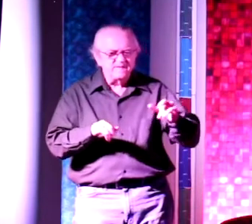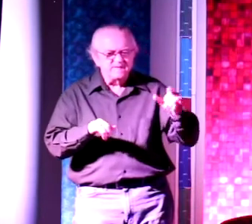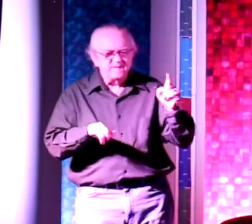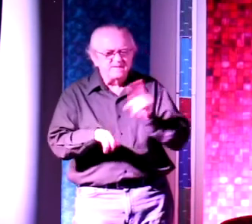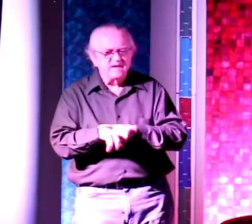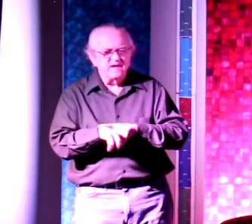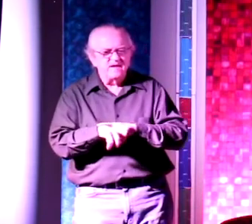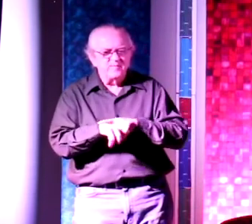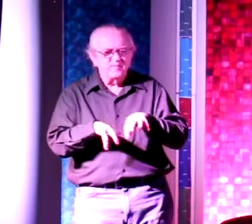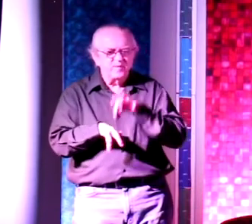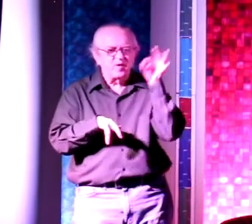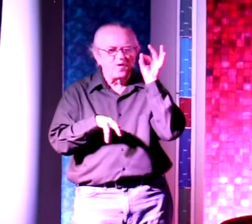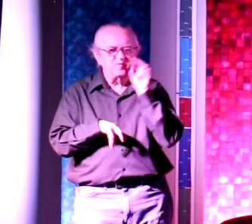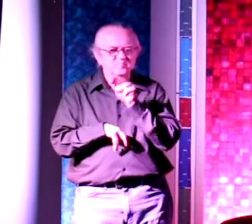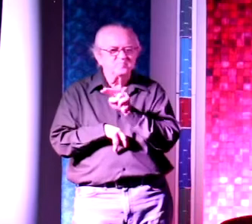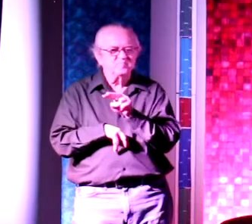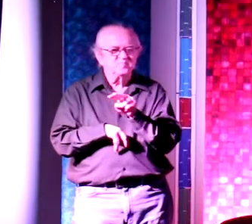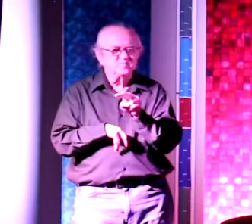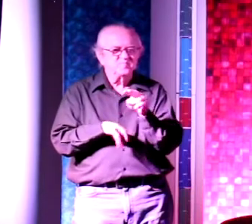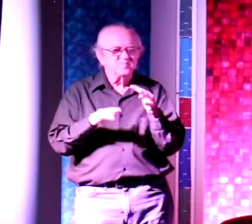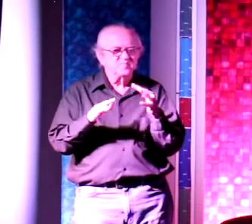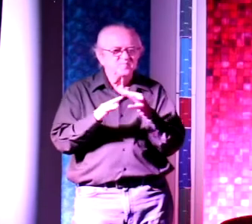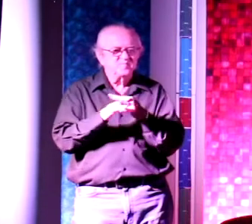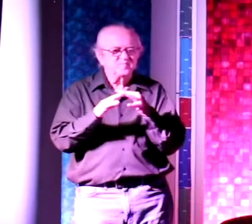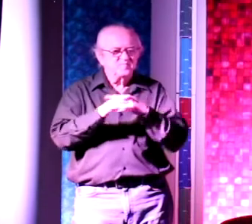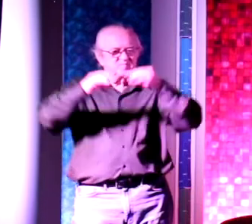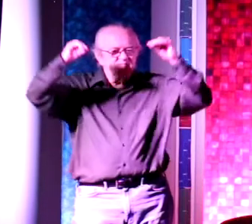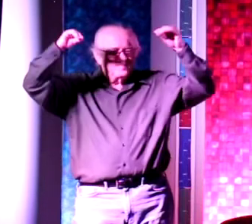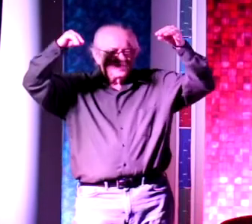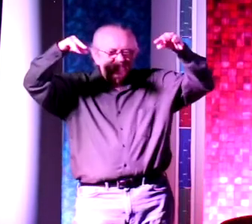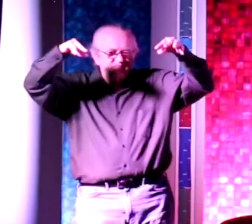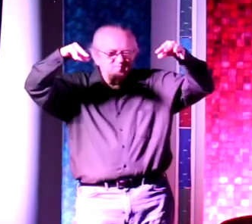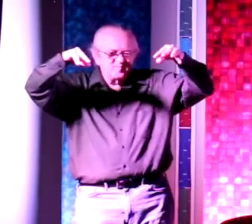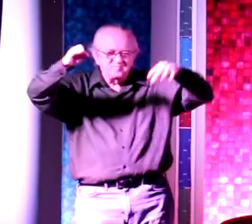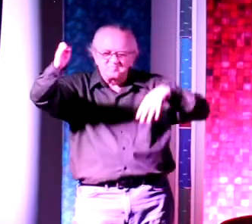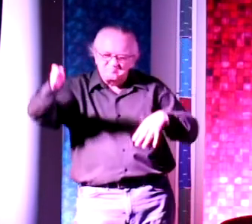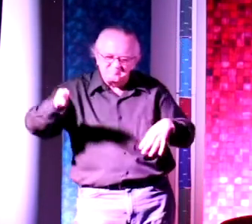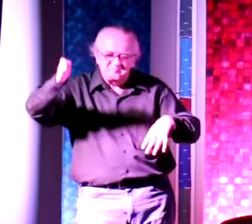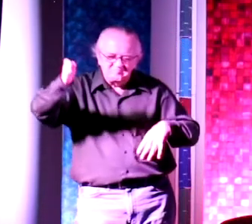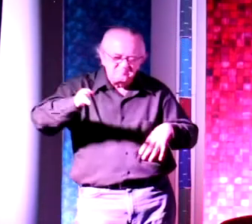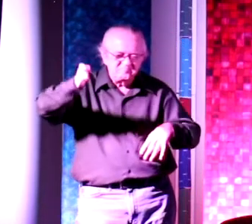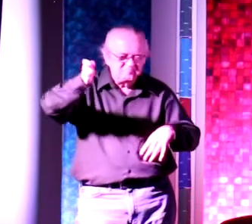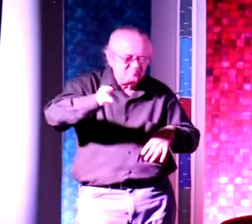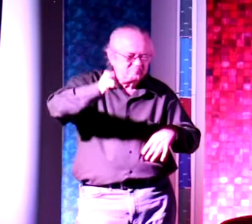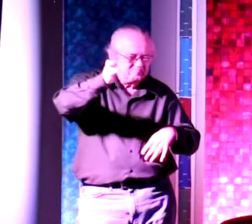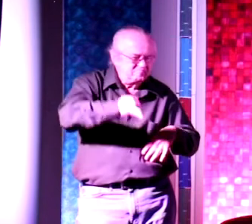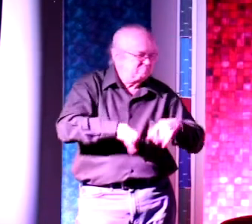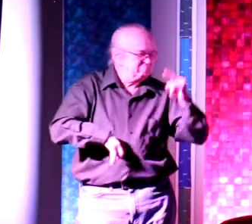looked out there to the football field, filled with light, stripes, field posts,